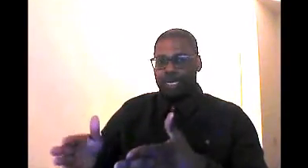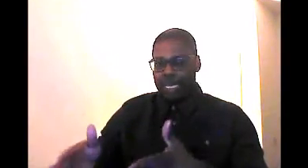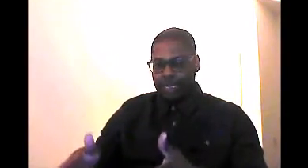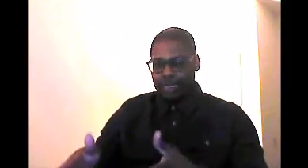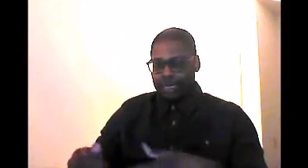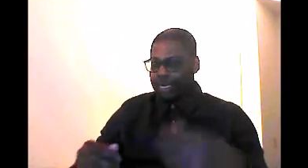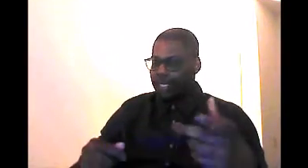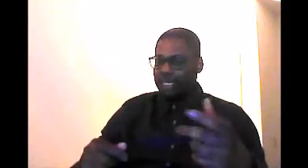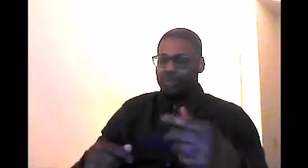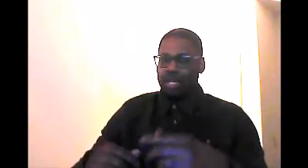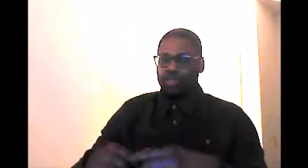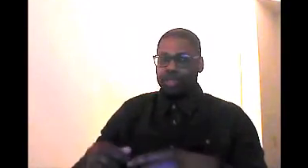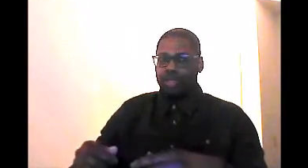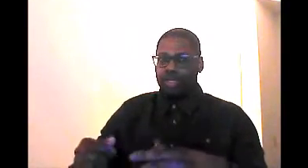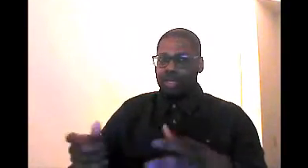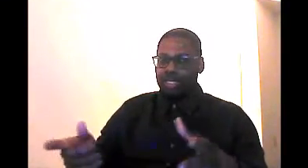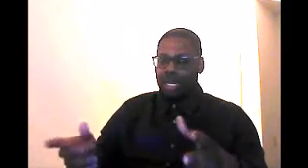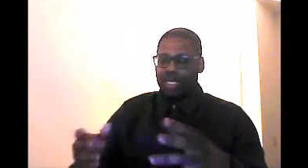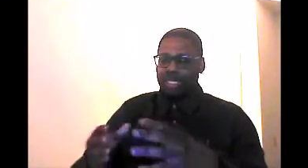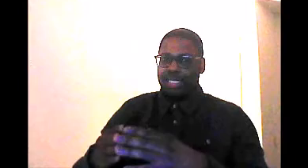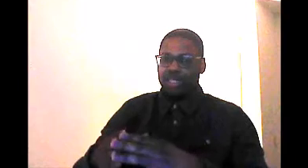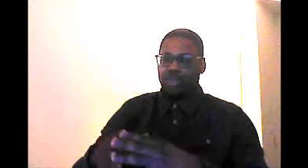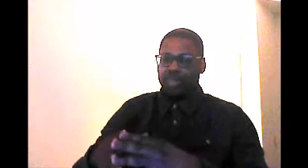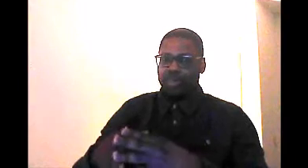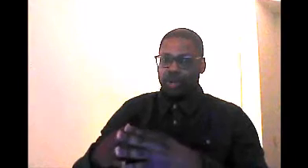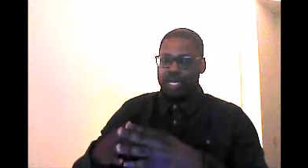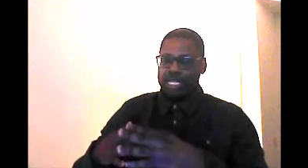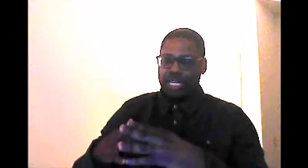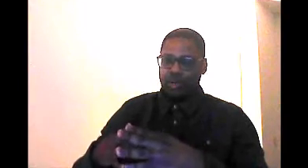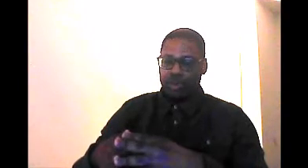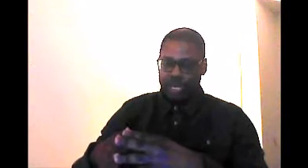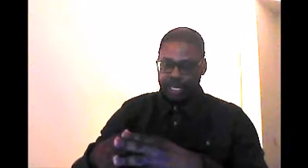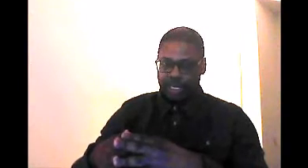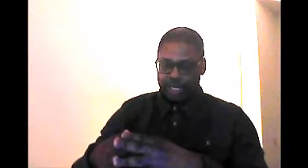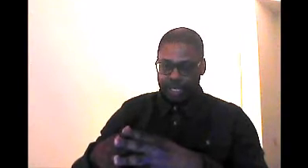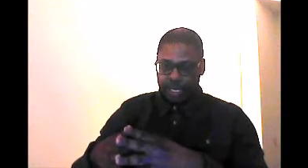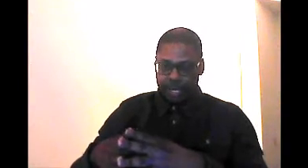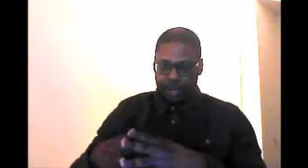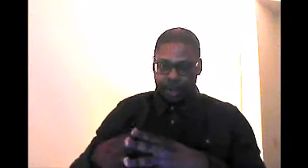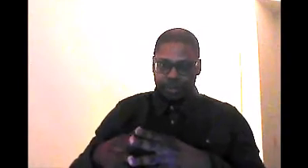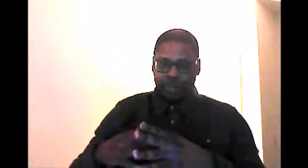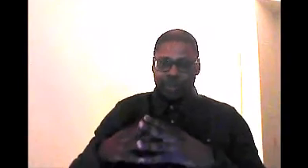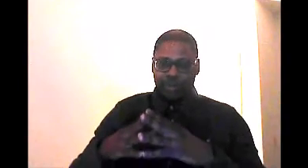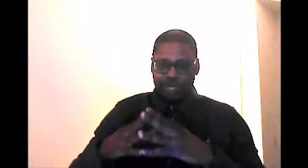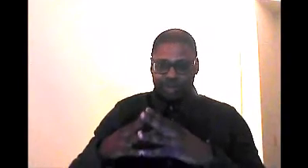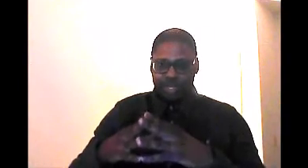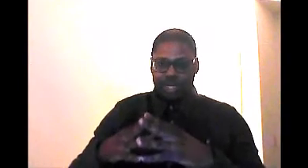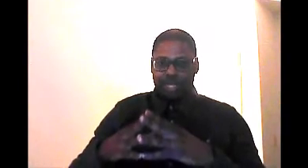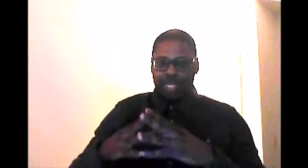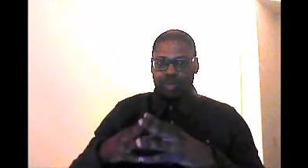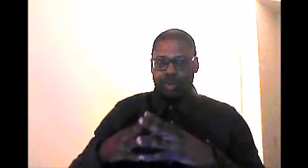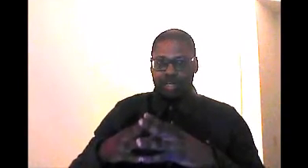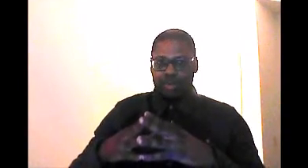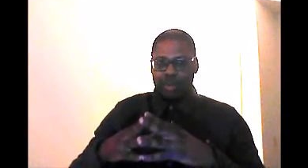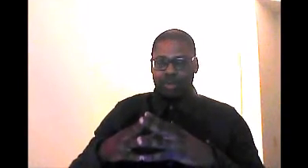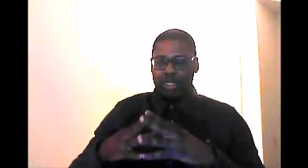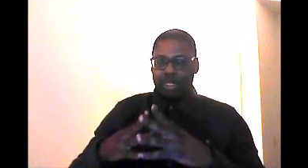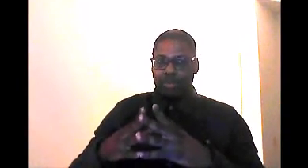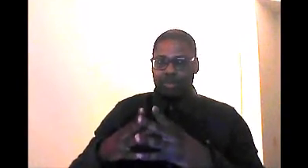them on a test, and it's a problem. It's a high-stakes situation, but there are ways to deal with that. So, I feel like looking that sort of stuff up is, like,